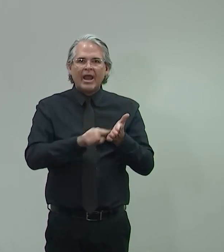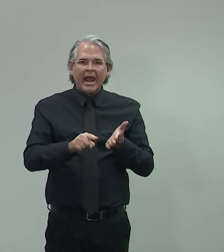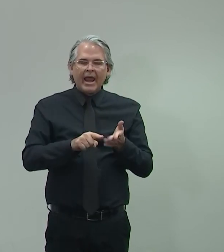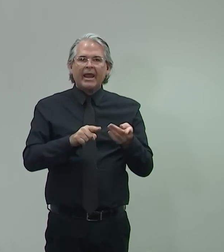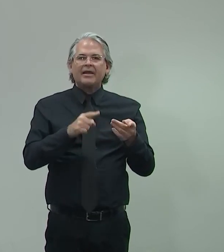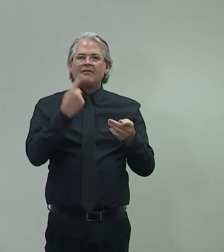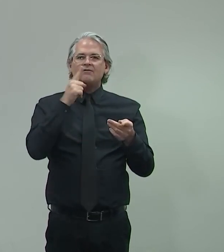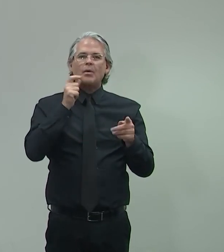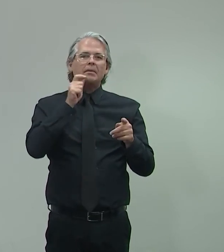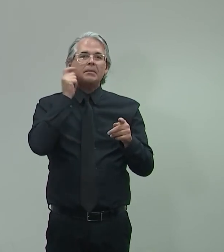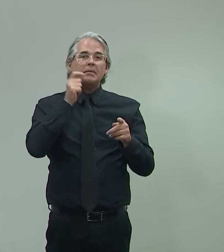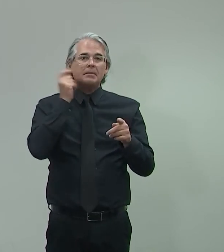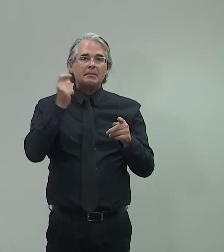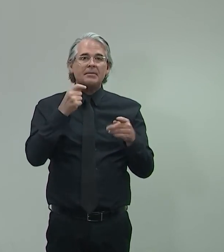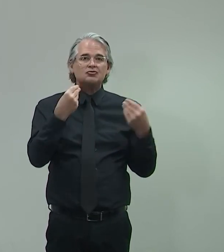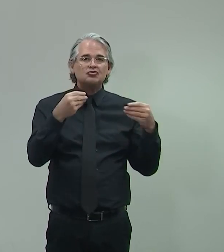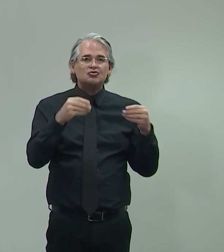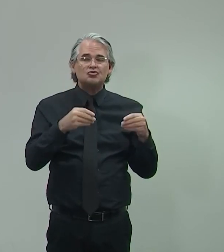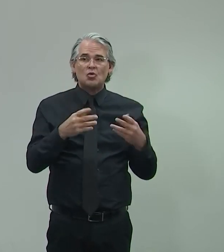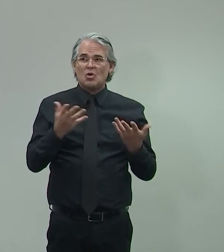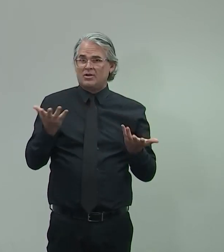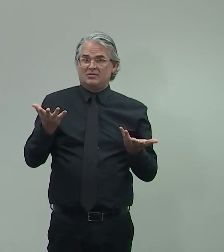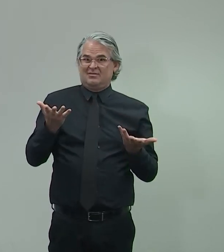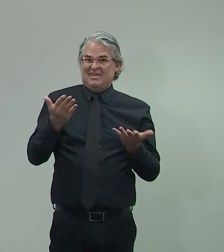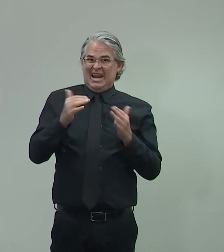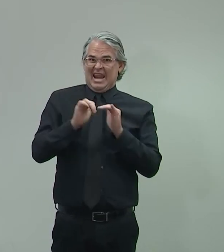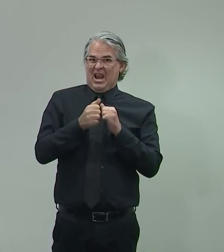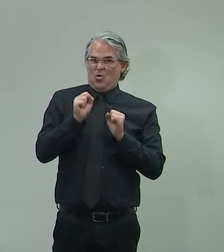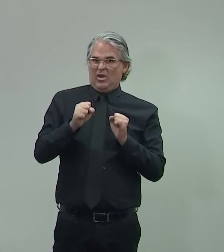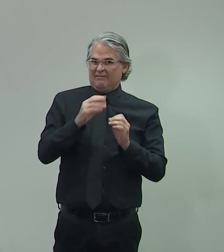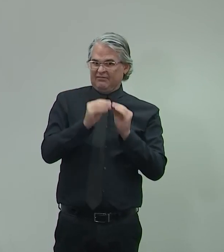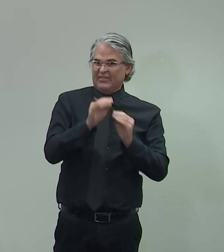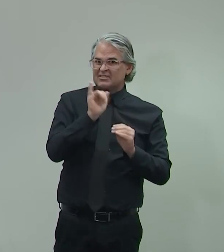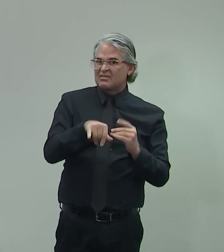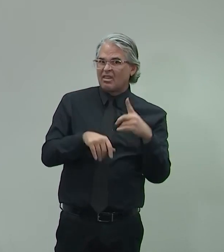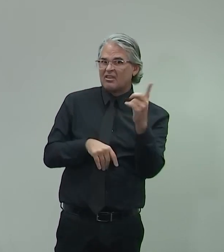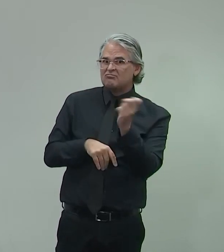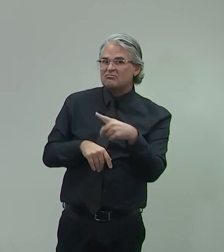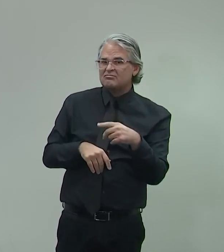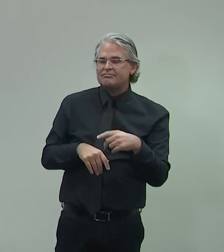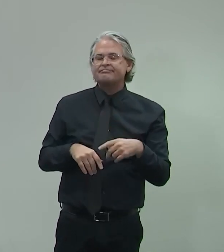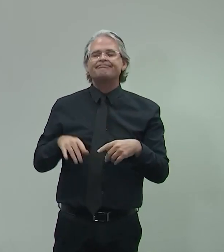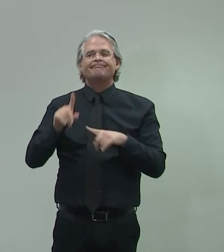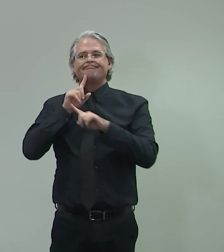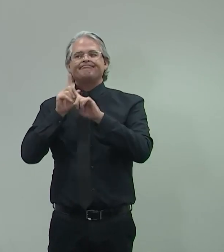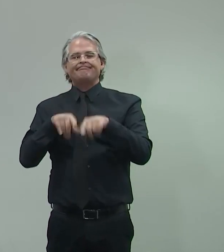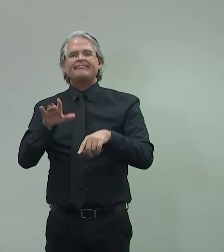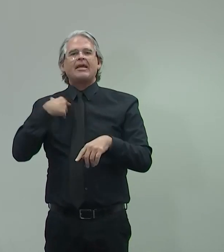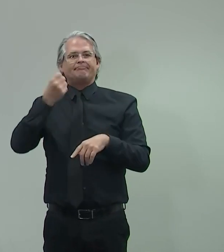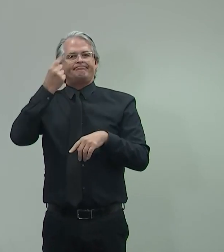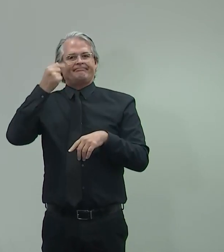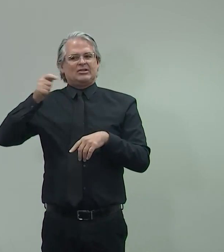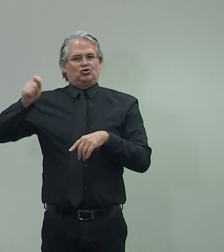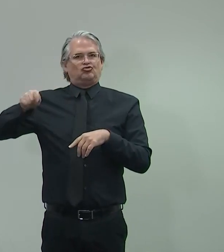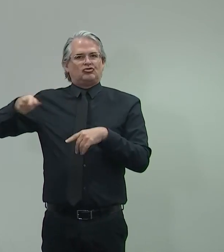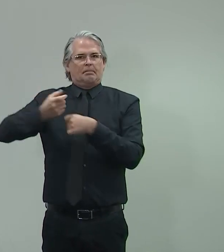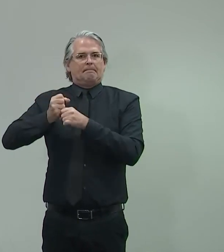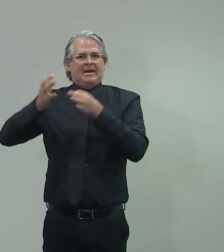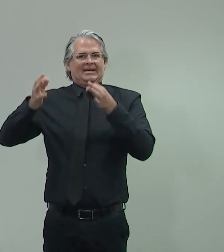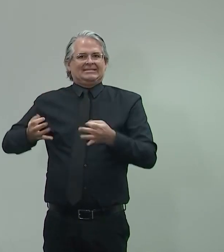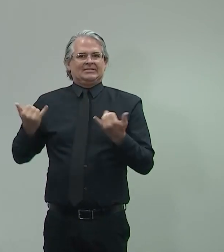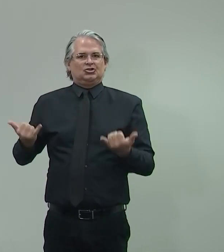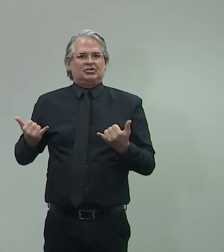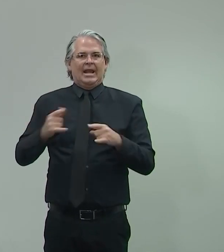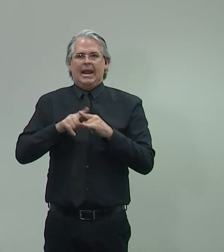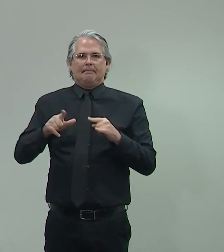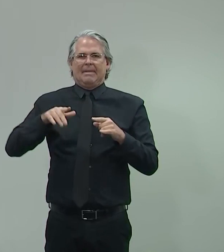Do you have any idea how that can be rectified now? I do not. I understand that Judge Gonzales made a ruling today. I haven't been briefed on the ruling yet.